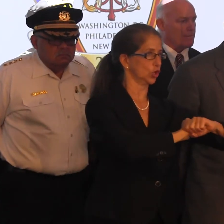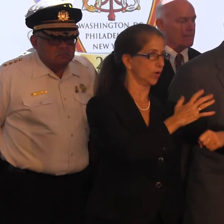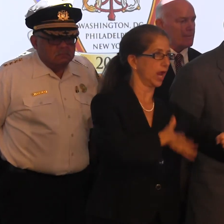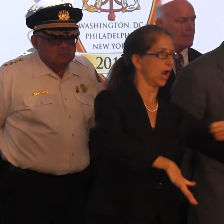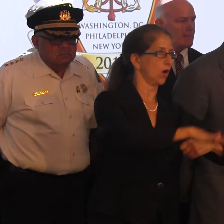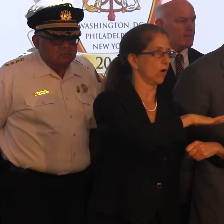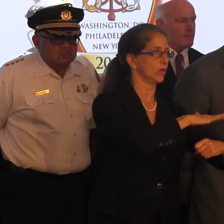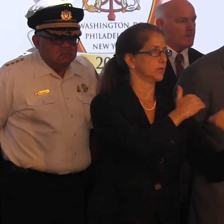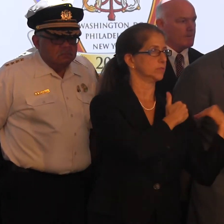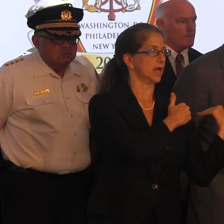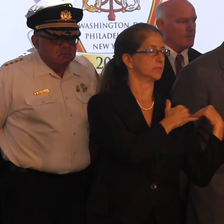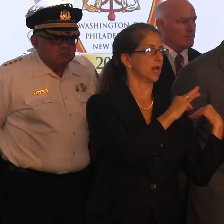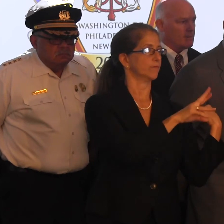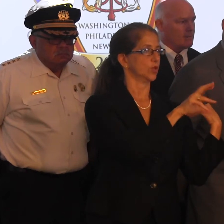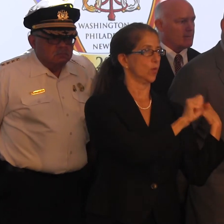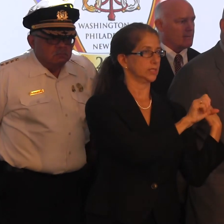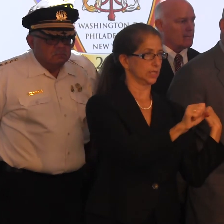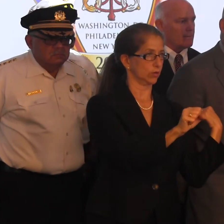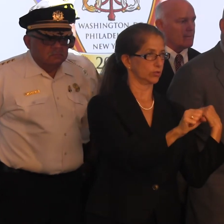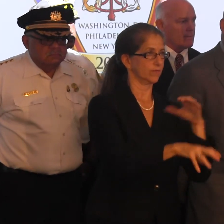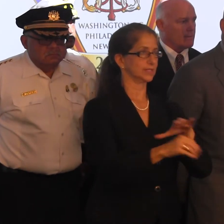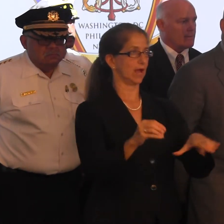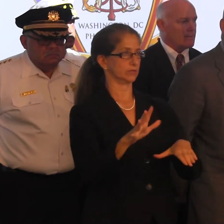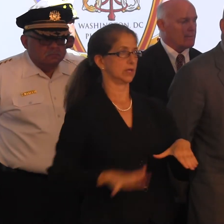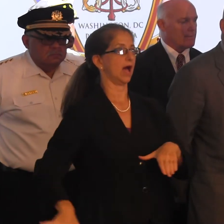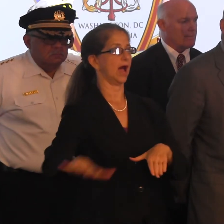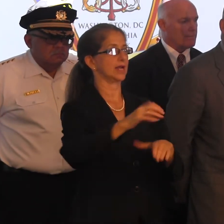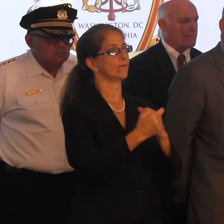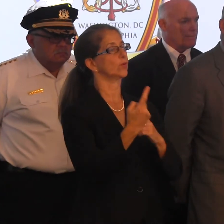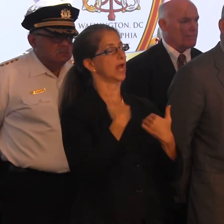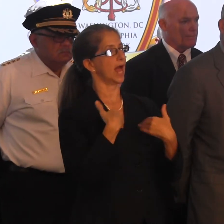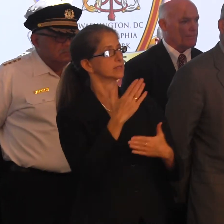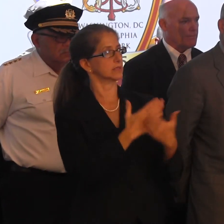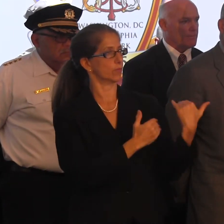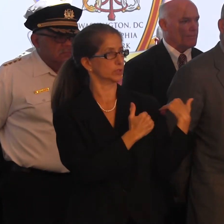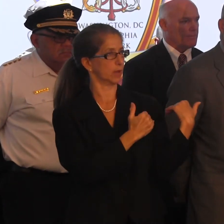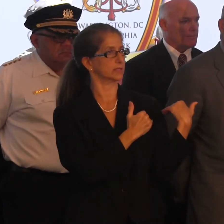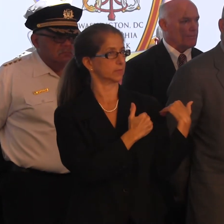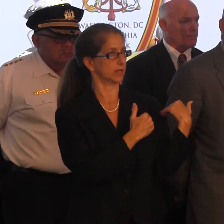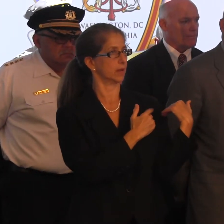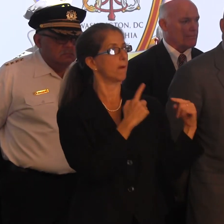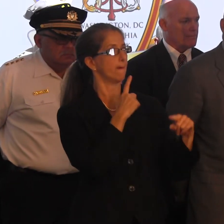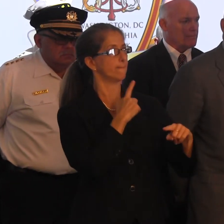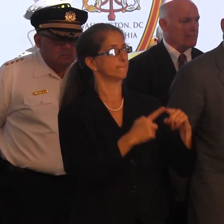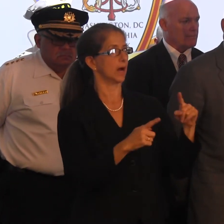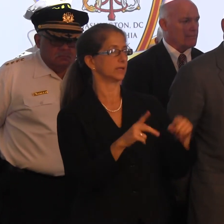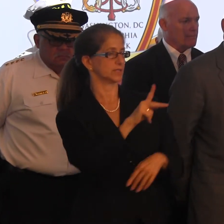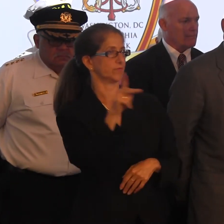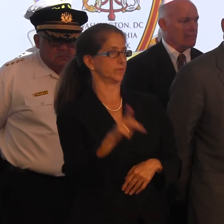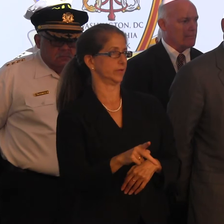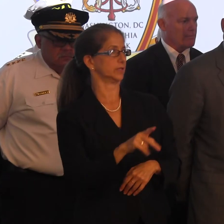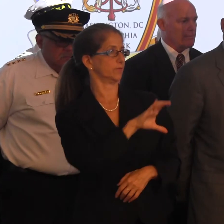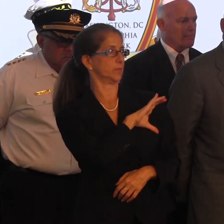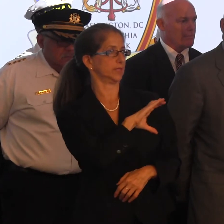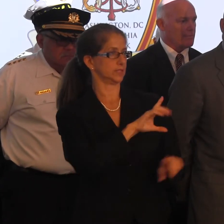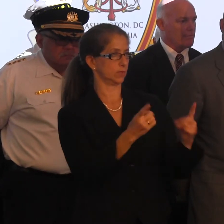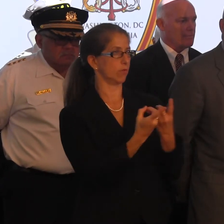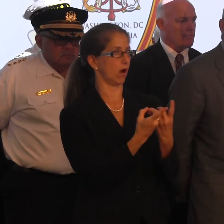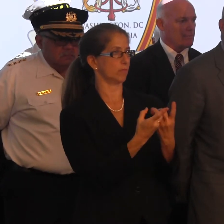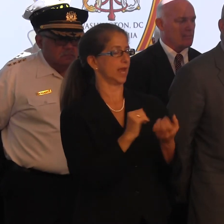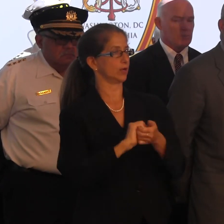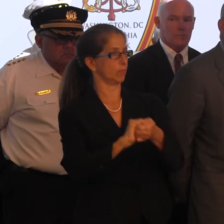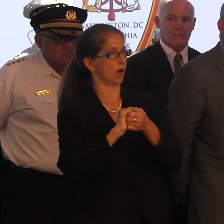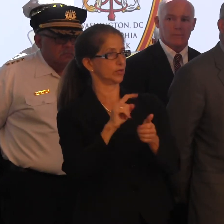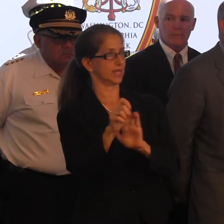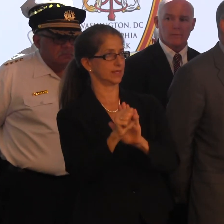responsibility, United States Secret Service. Outside, everyone has some level of responsibility. But ultimately, it's the Philadelphia Police Department and our partners at